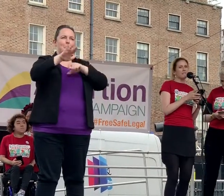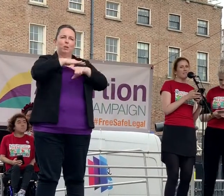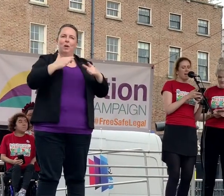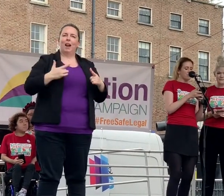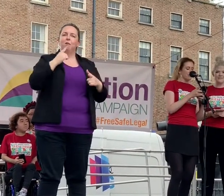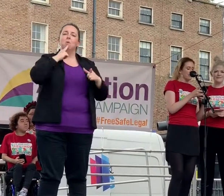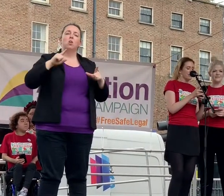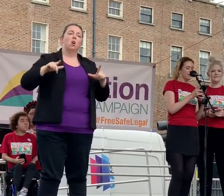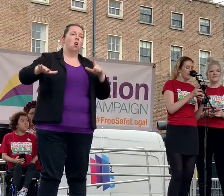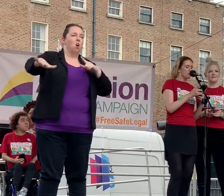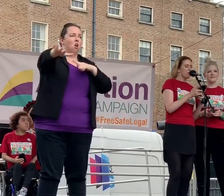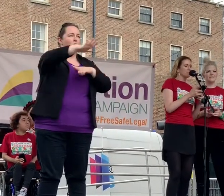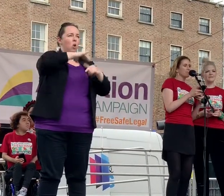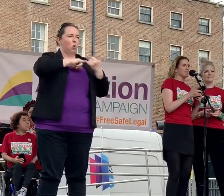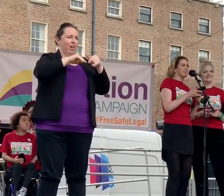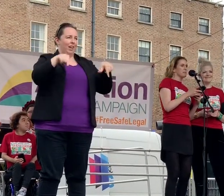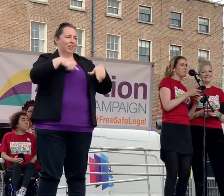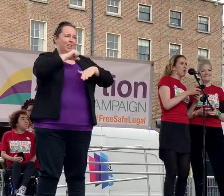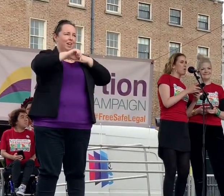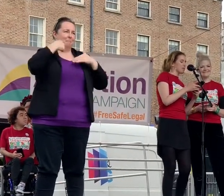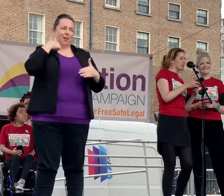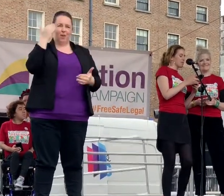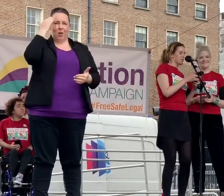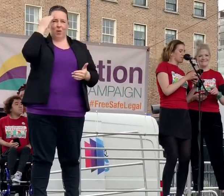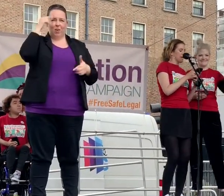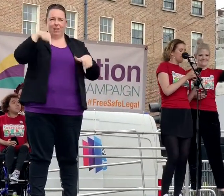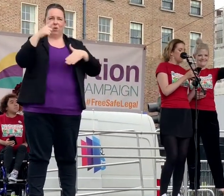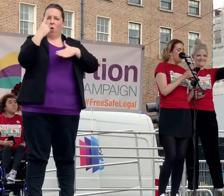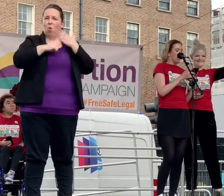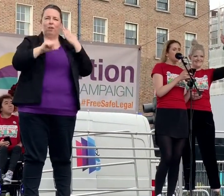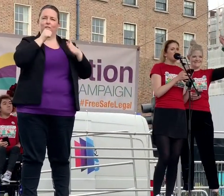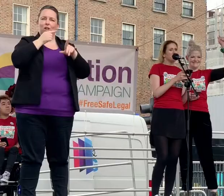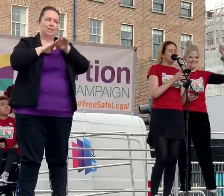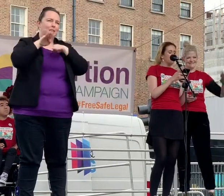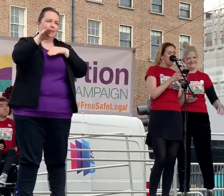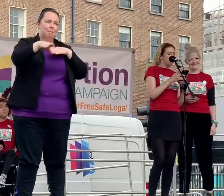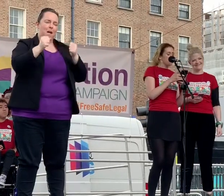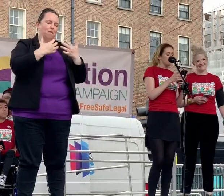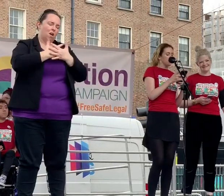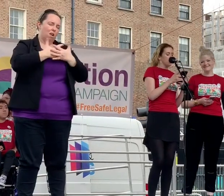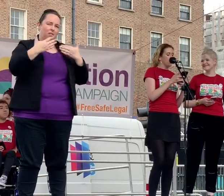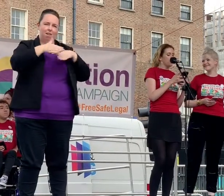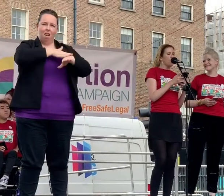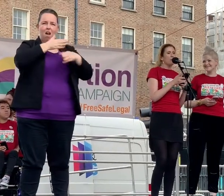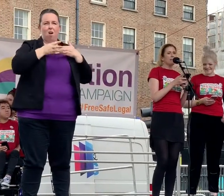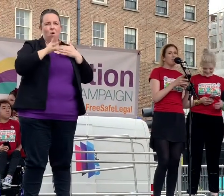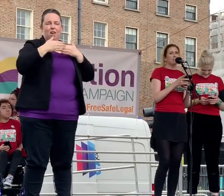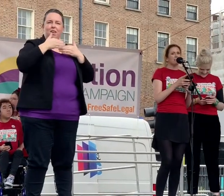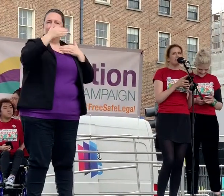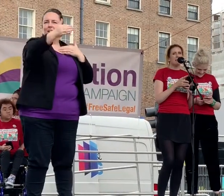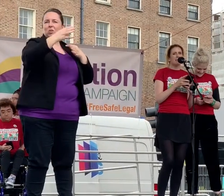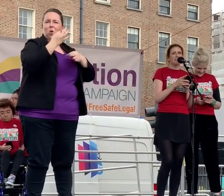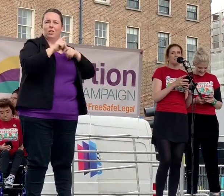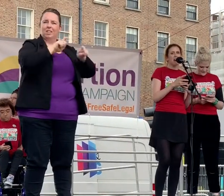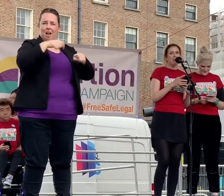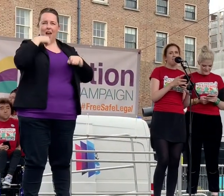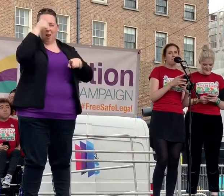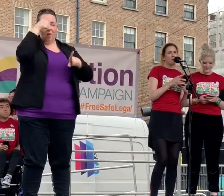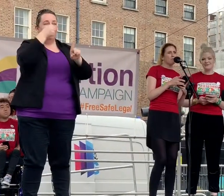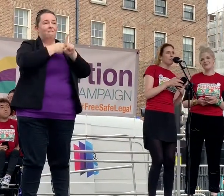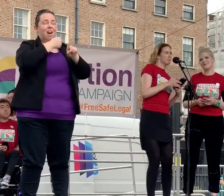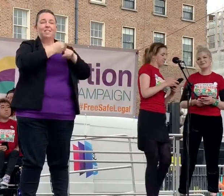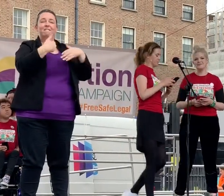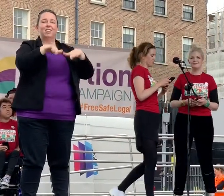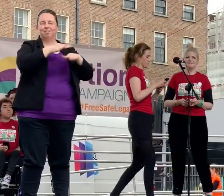all of us gathered here know that this was only the first step. And that there is a long way to go. We know that this battle is far